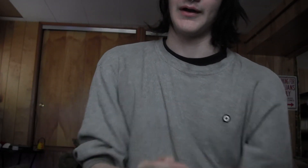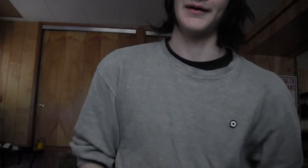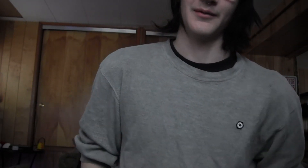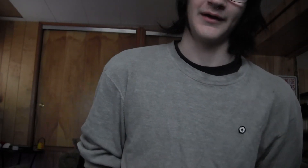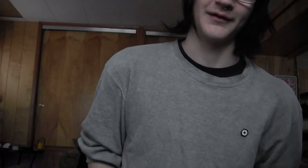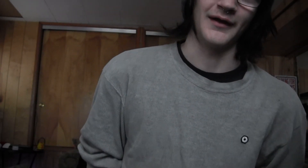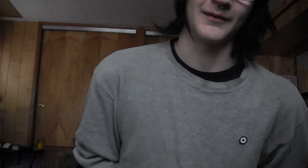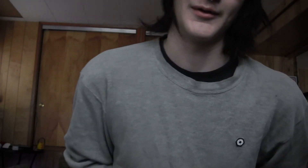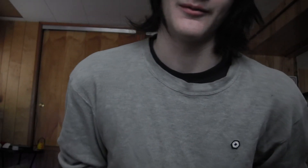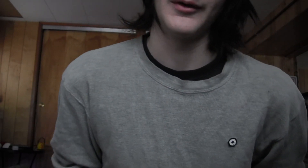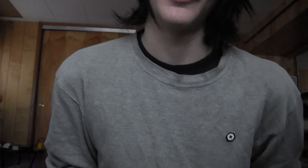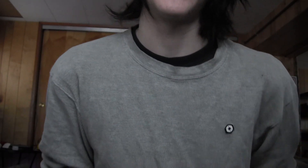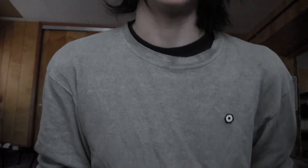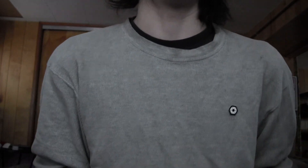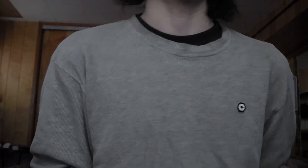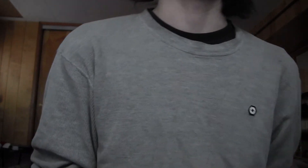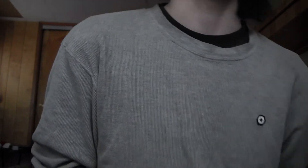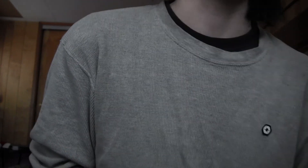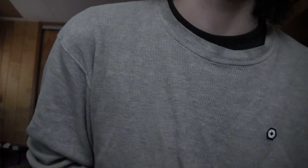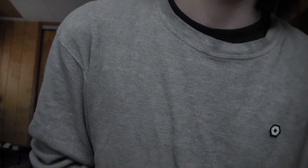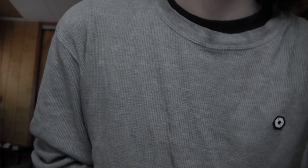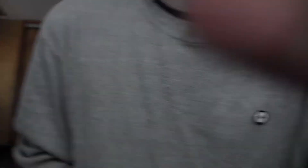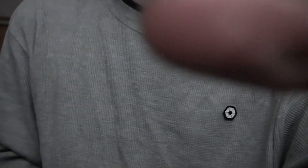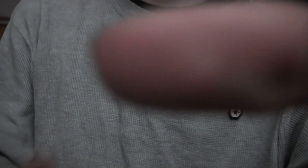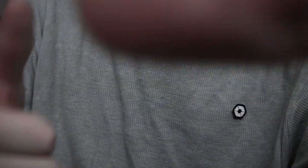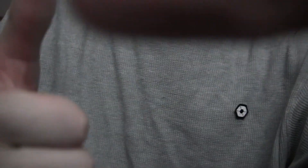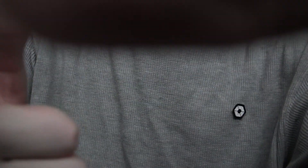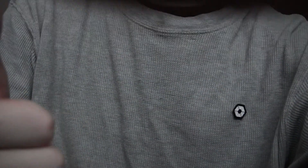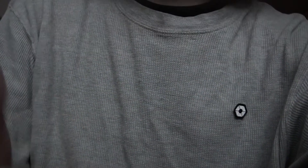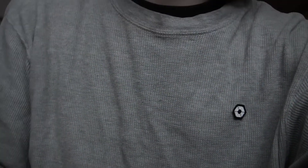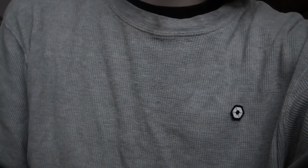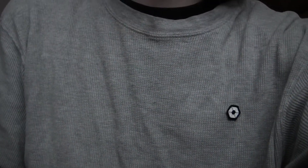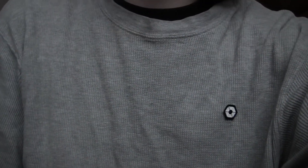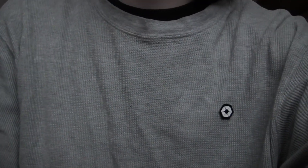Anyways that's my whip concept thingy. Shut up. Yeah shut up.